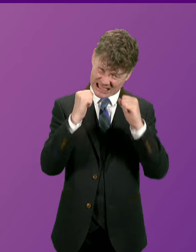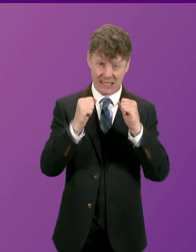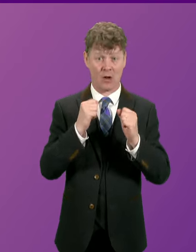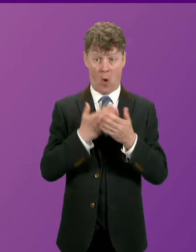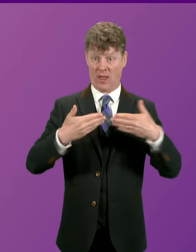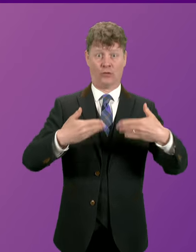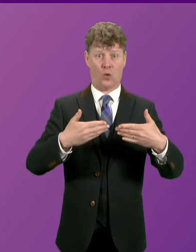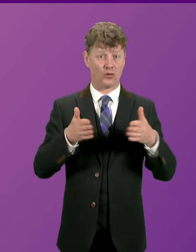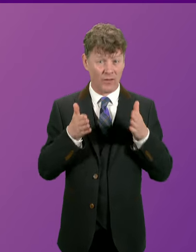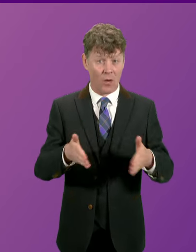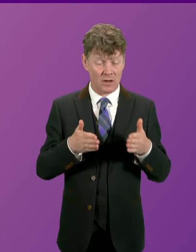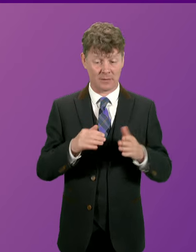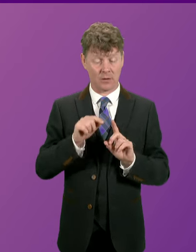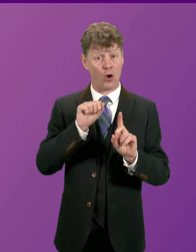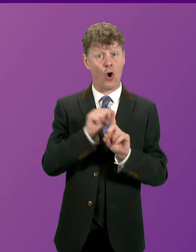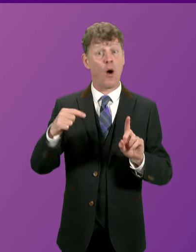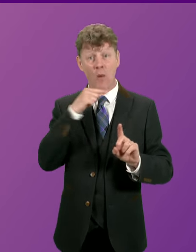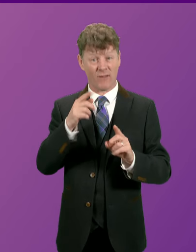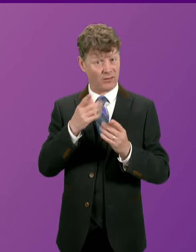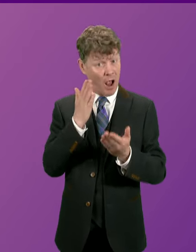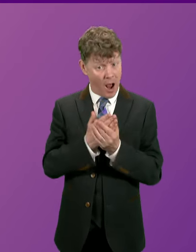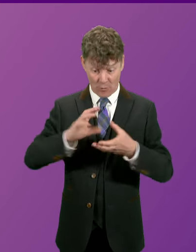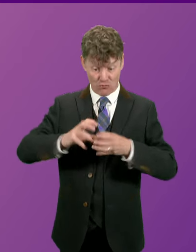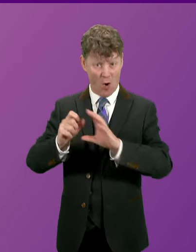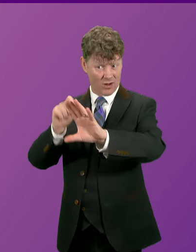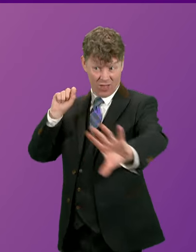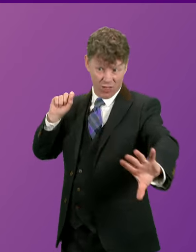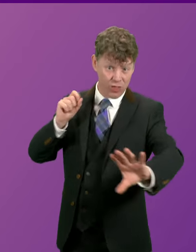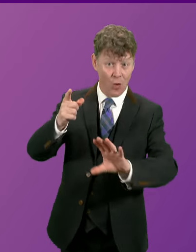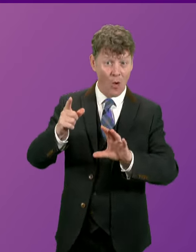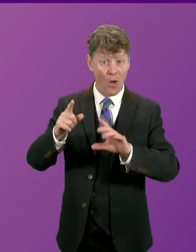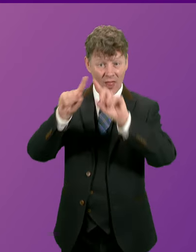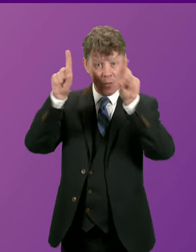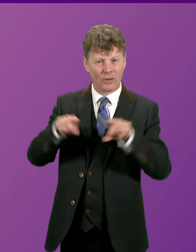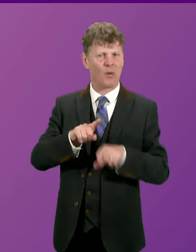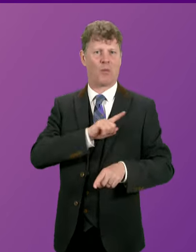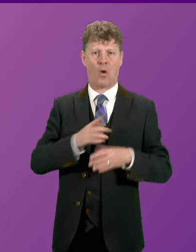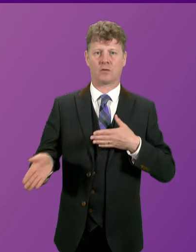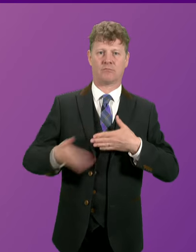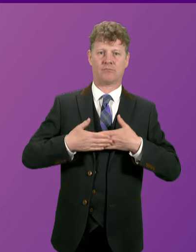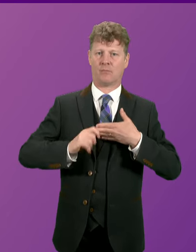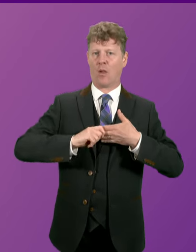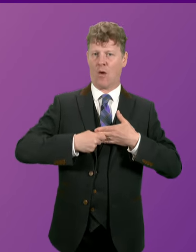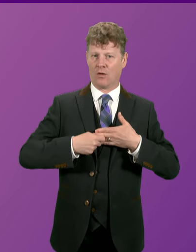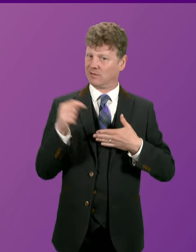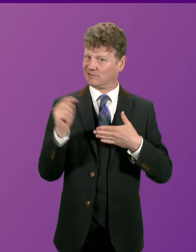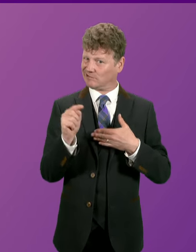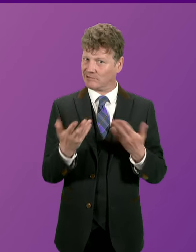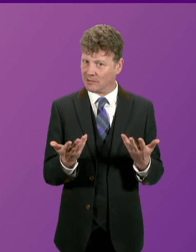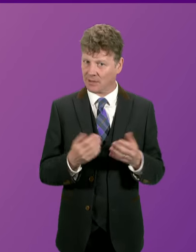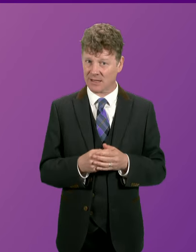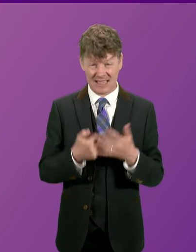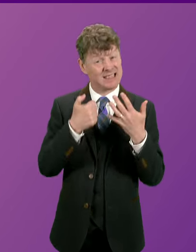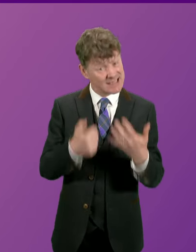threw rocks at the windows of the hospital, all because the doors were locked. For six years,